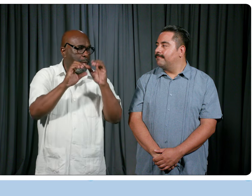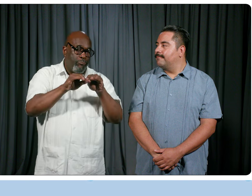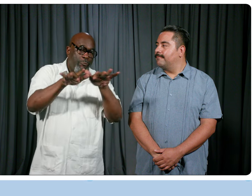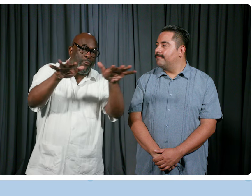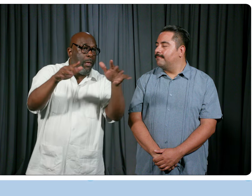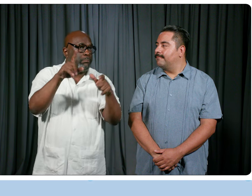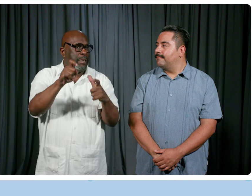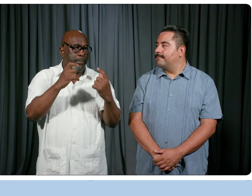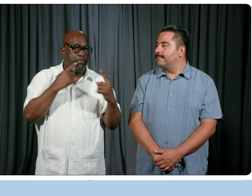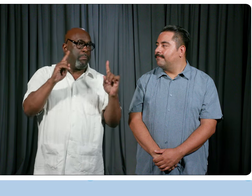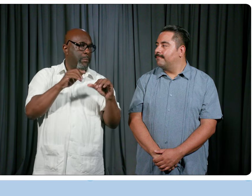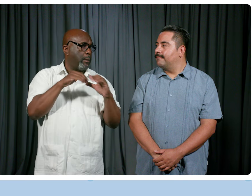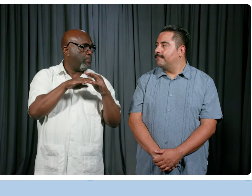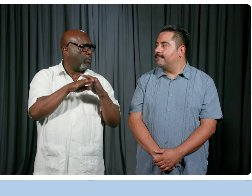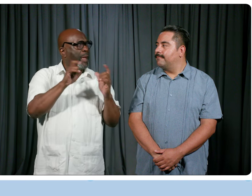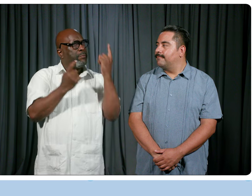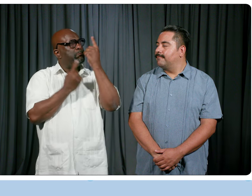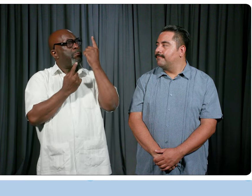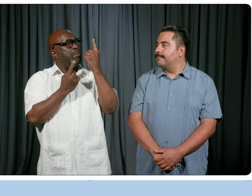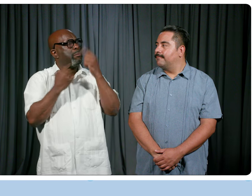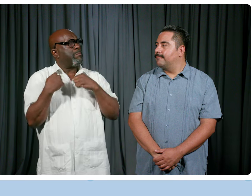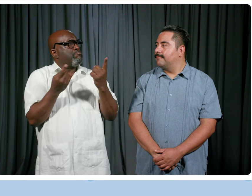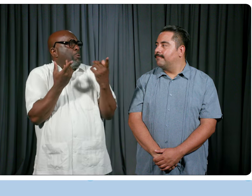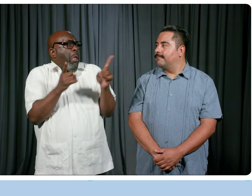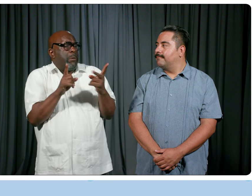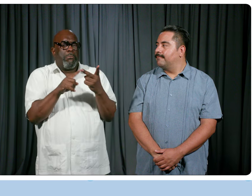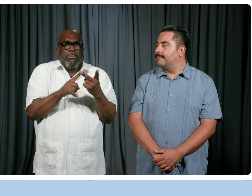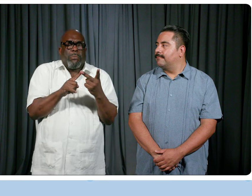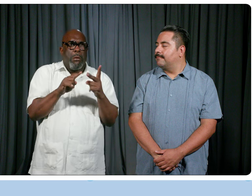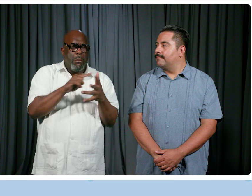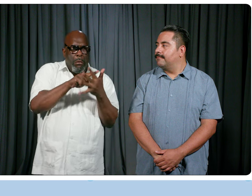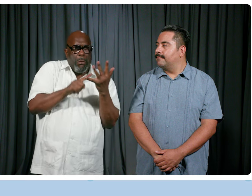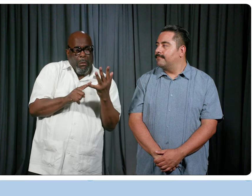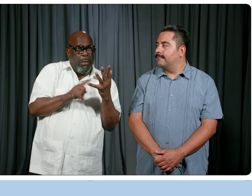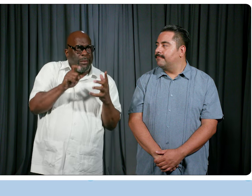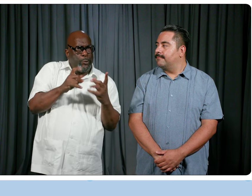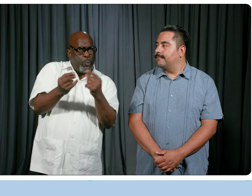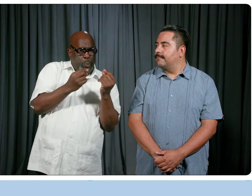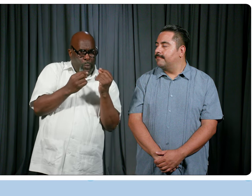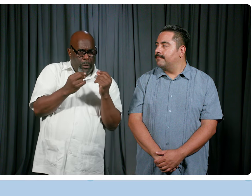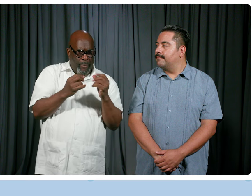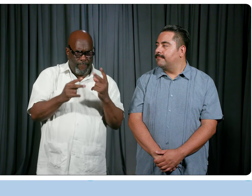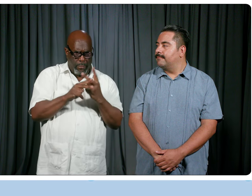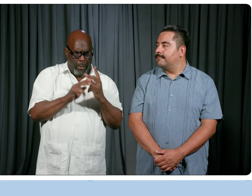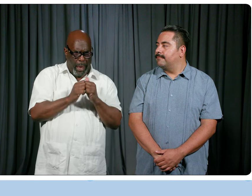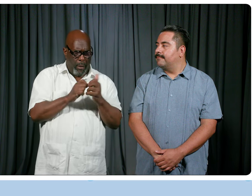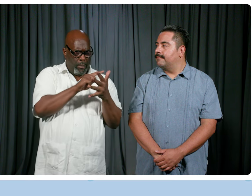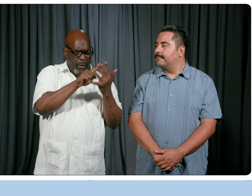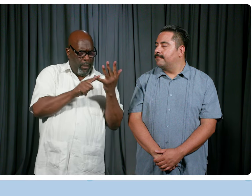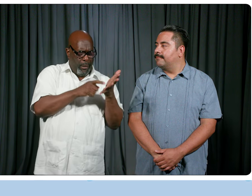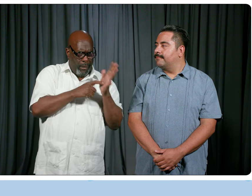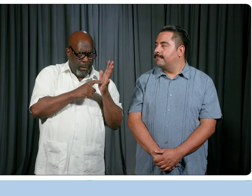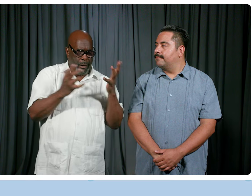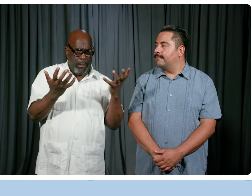going out. So you kind of have to look at it like, what's happening? You know, what are all the pieces? And then figure out, you know, how you